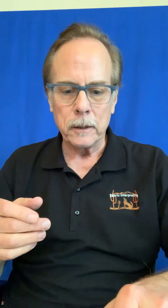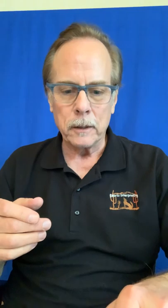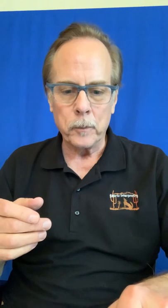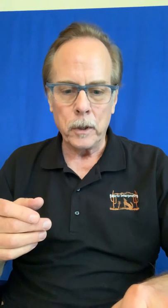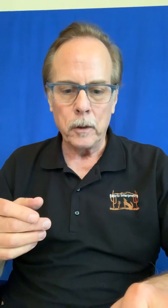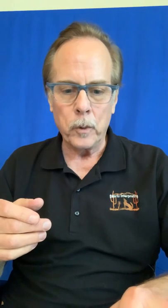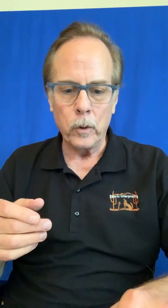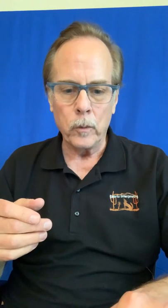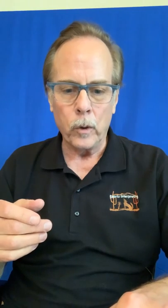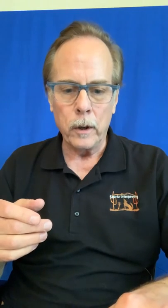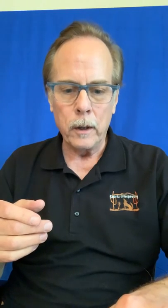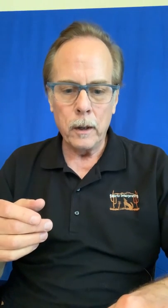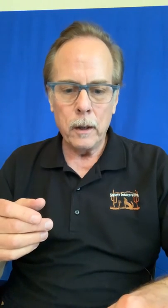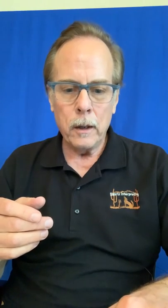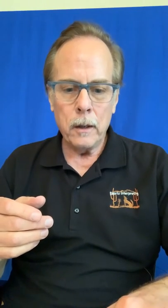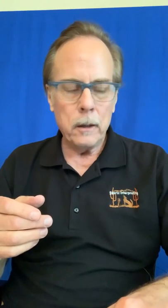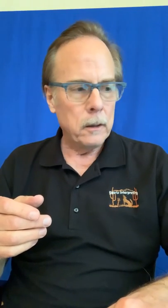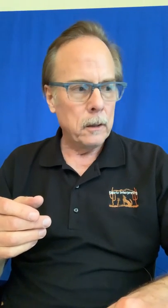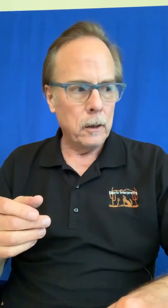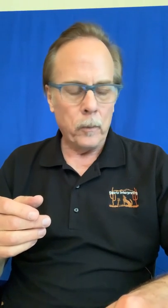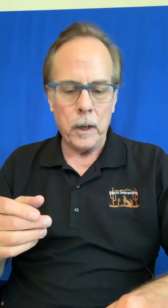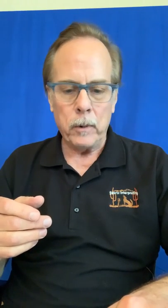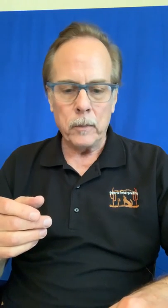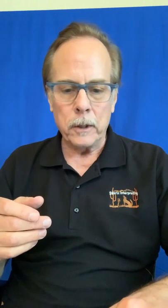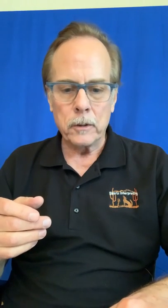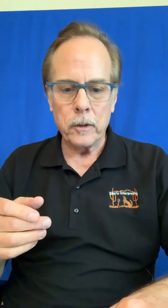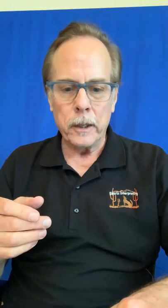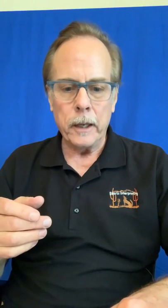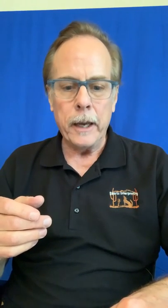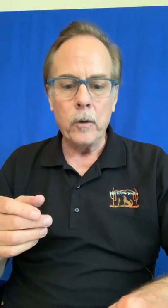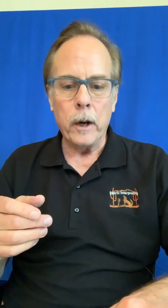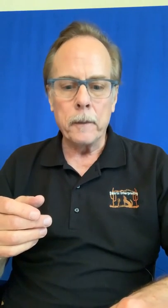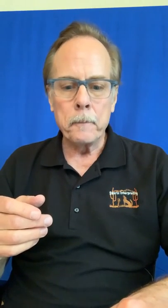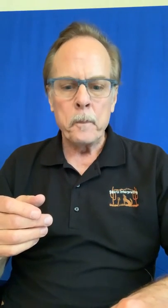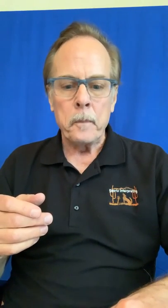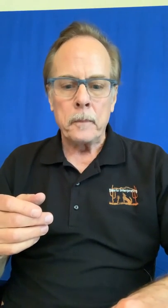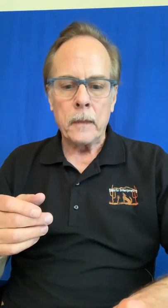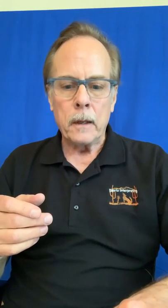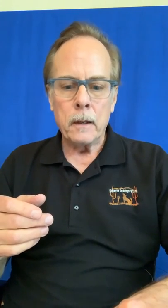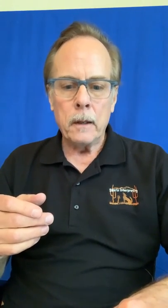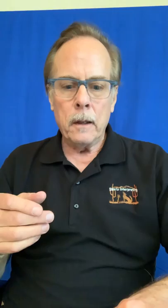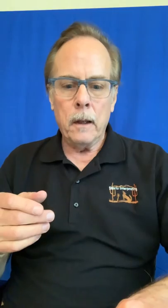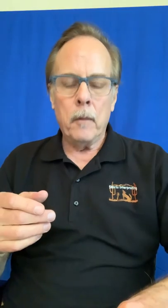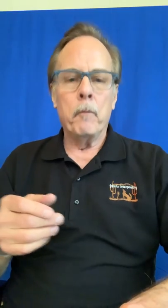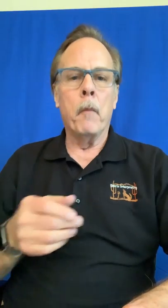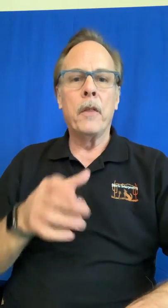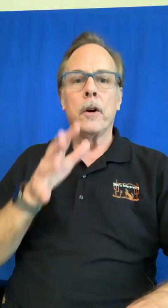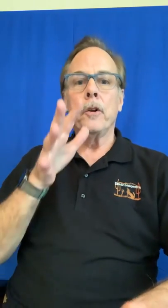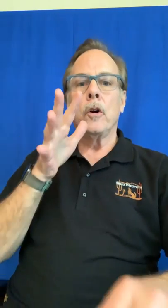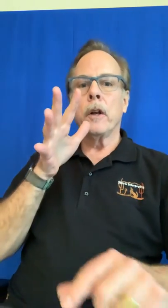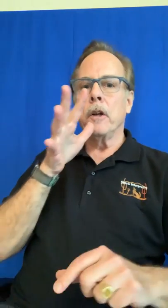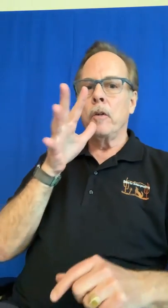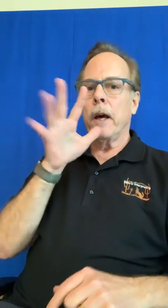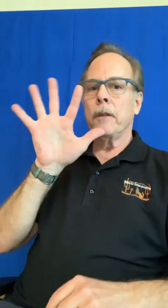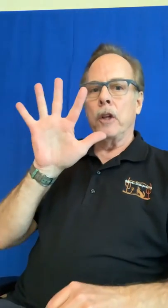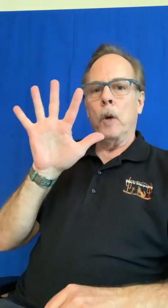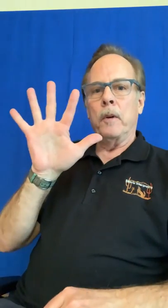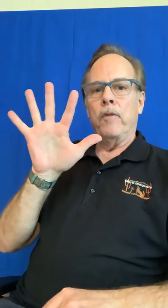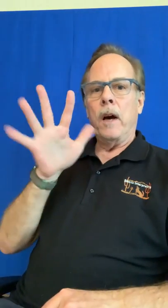an important one and it'll pop up on my screen anyway mother you already know that the open five